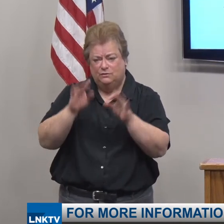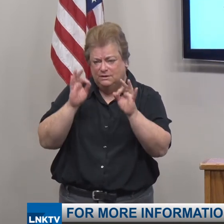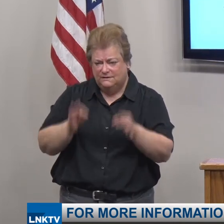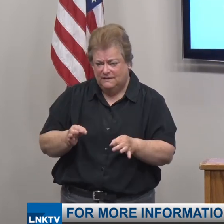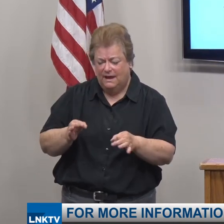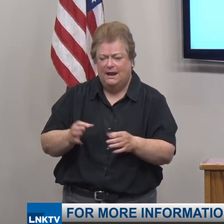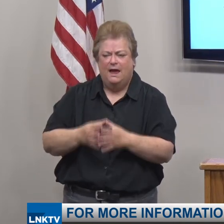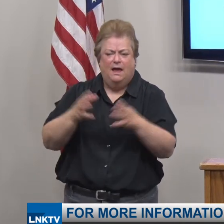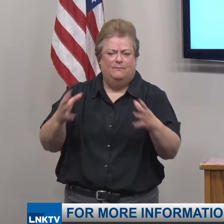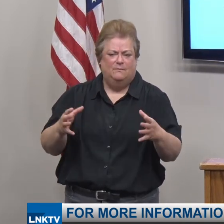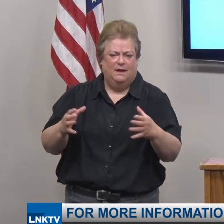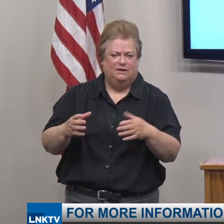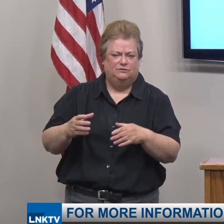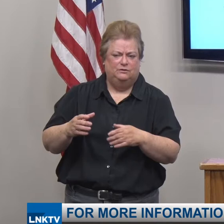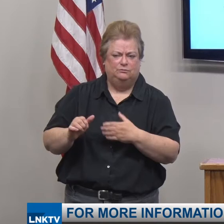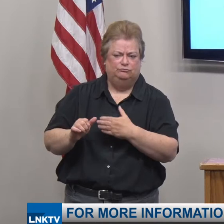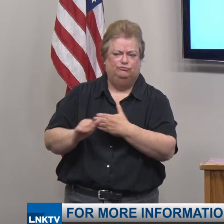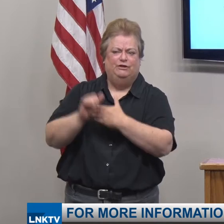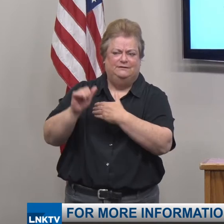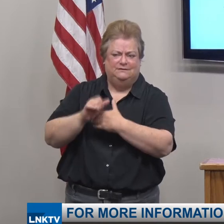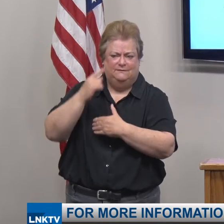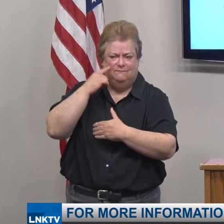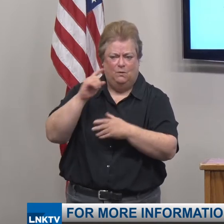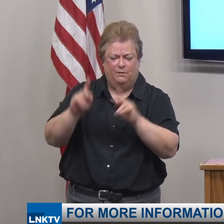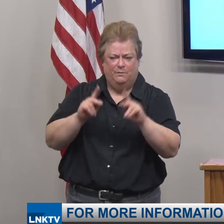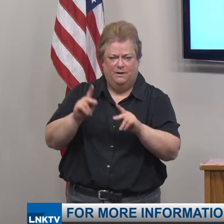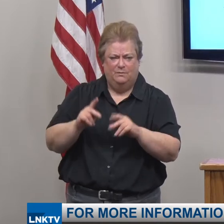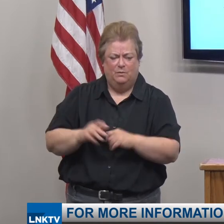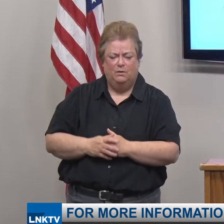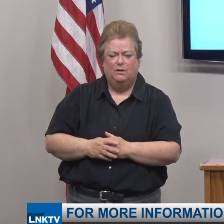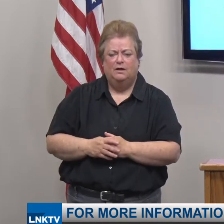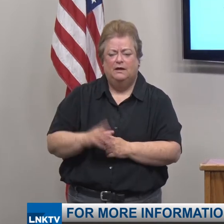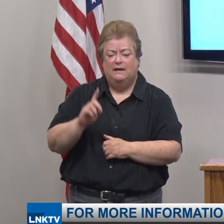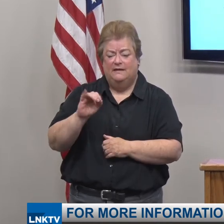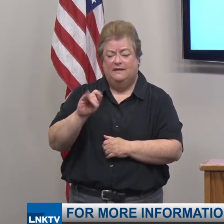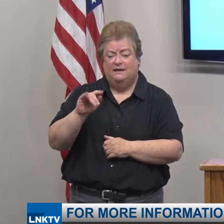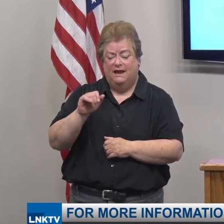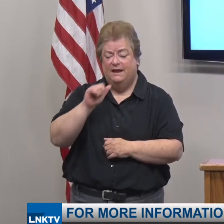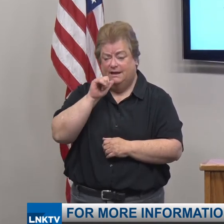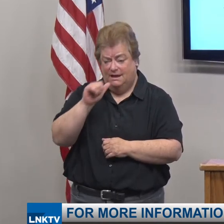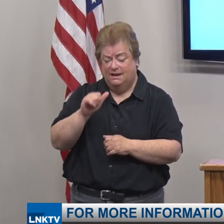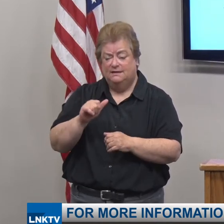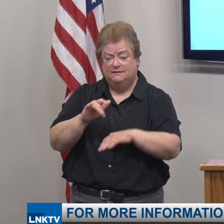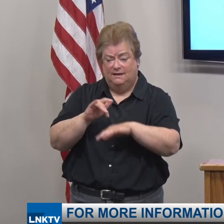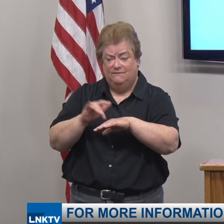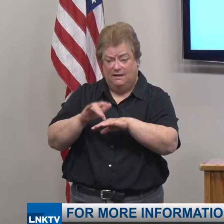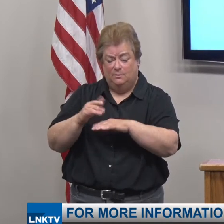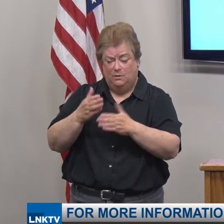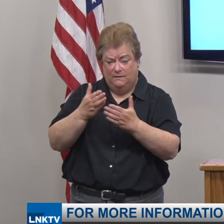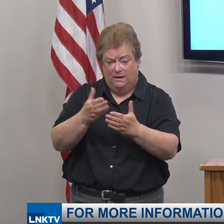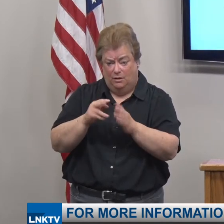-19 to the public. Most of the data is available to the public on the COVID-19